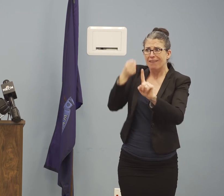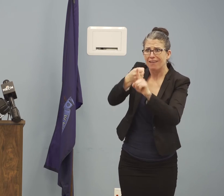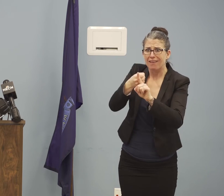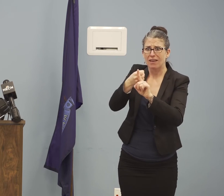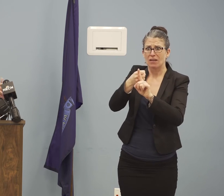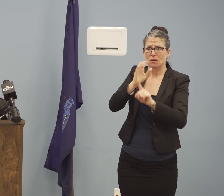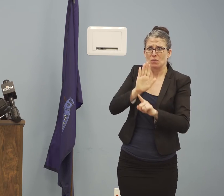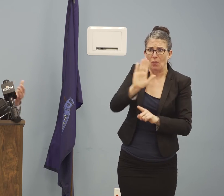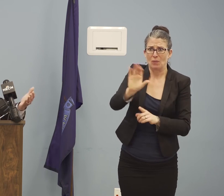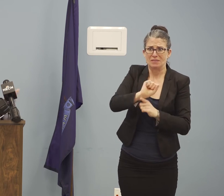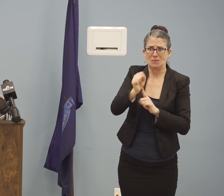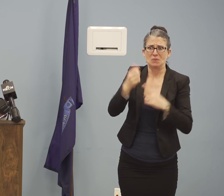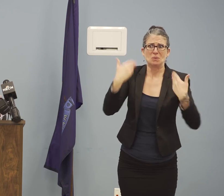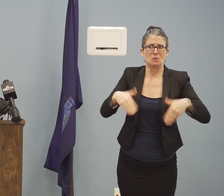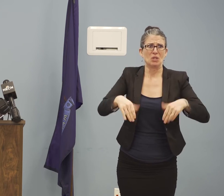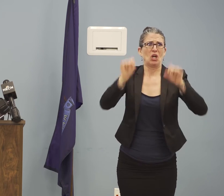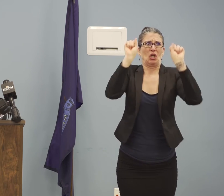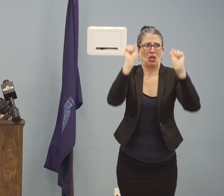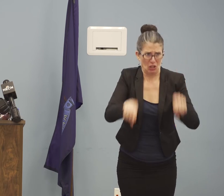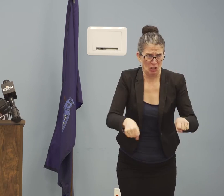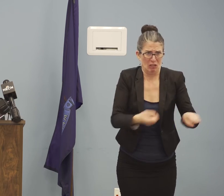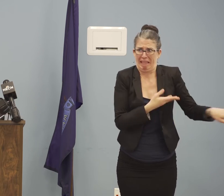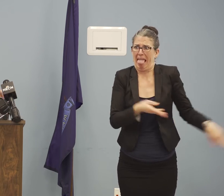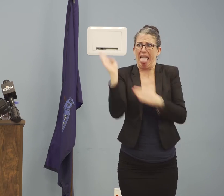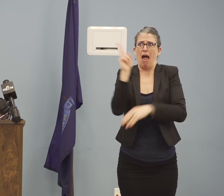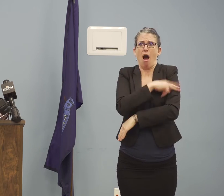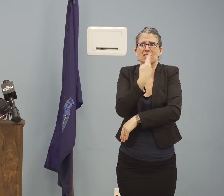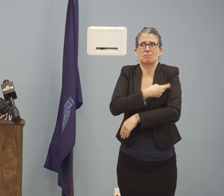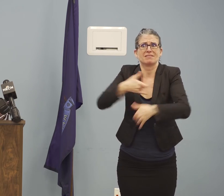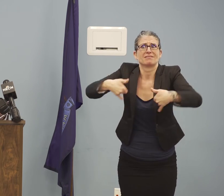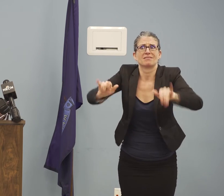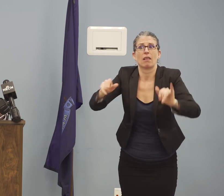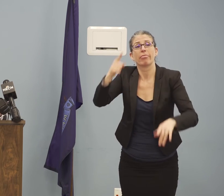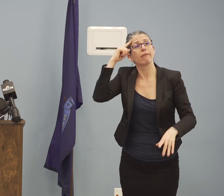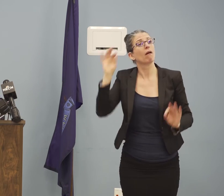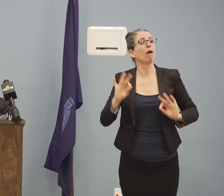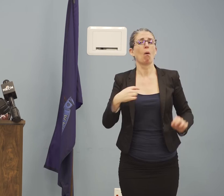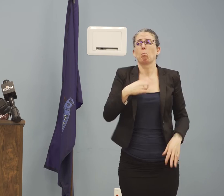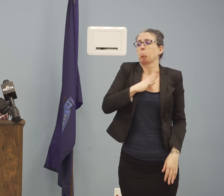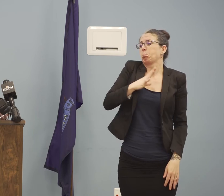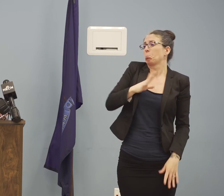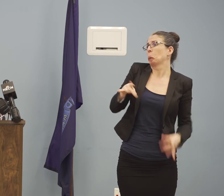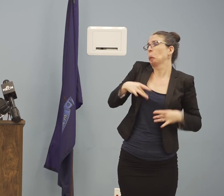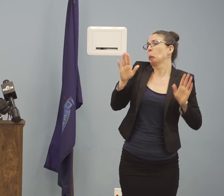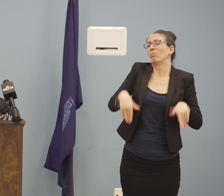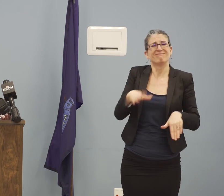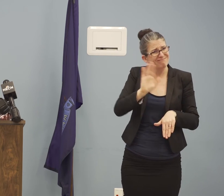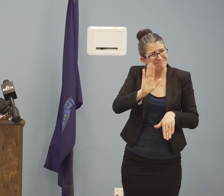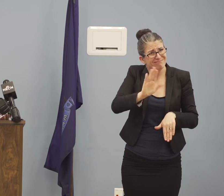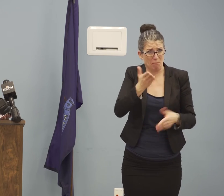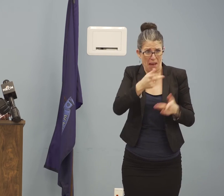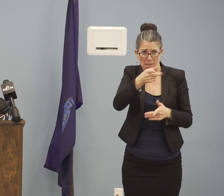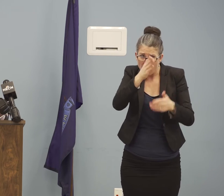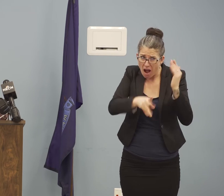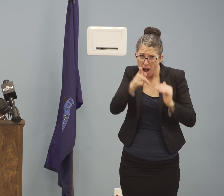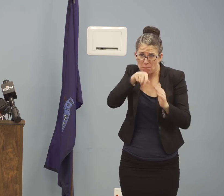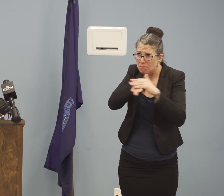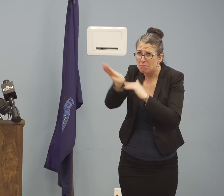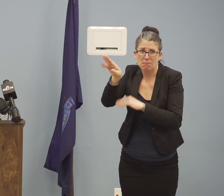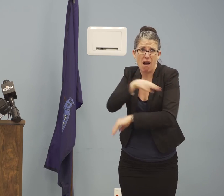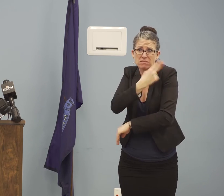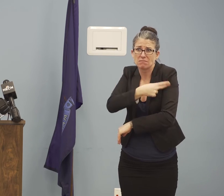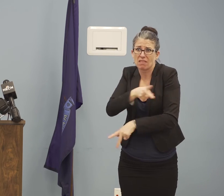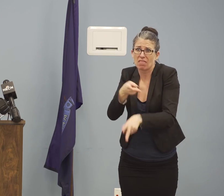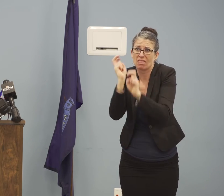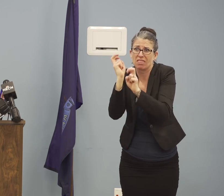well-being. But there's a little bit of both. Bottom line, in any situation, we're always looking at how much of the iceberg we may